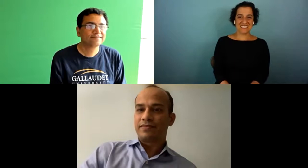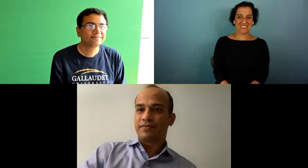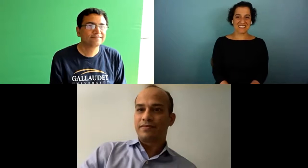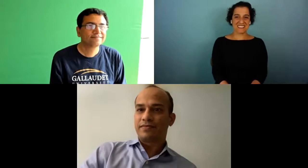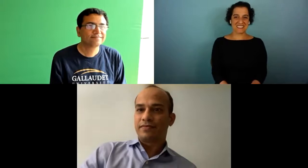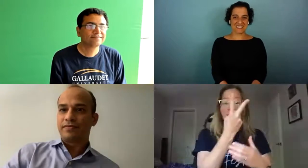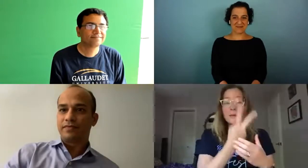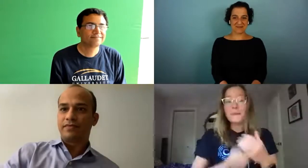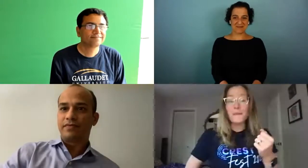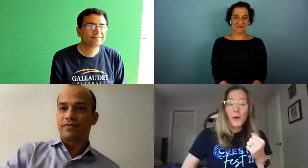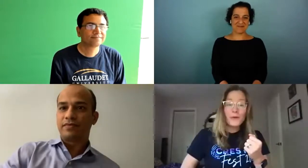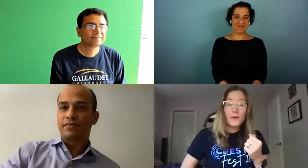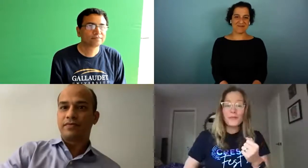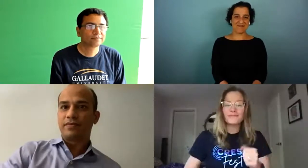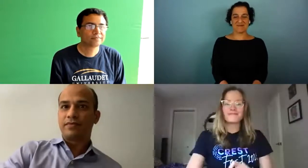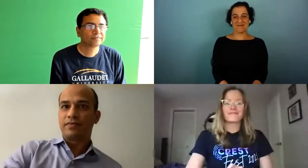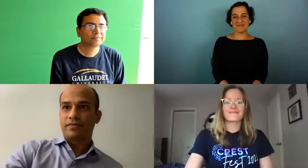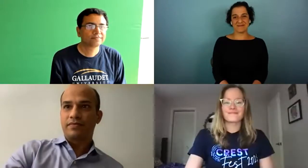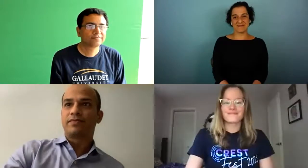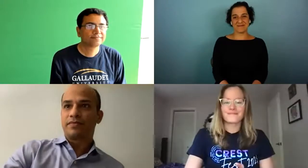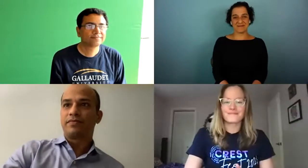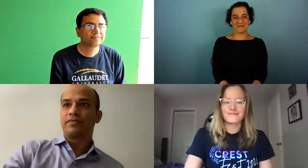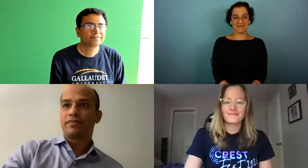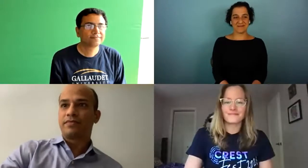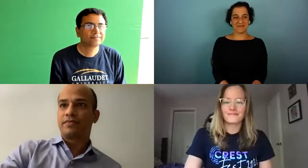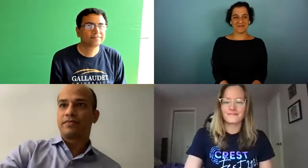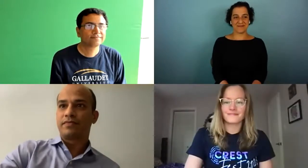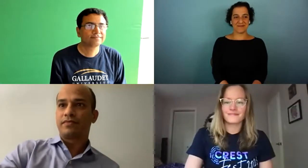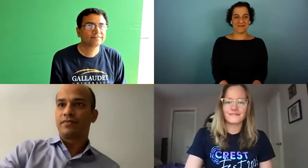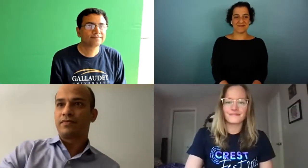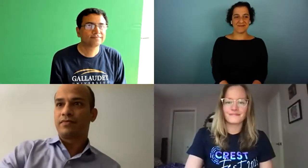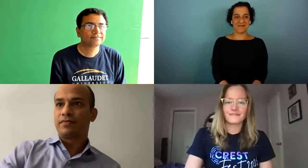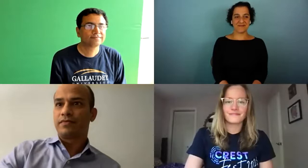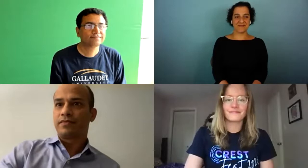okay well i thought i would come back on screen to thank both of you